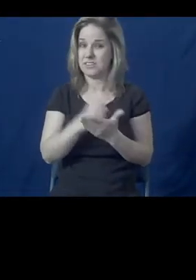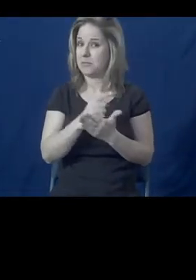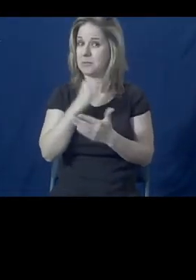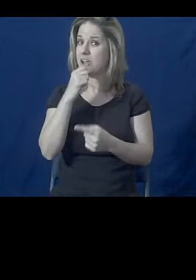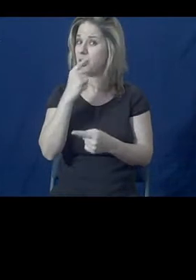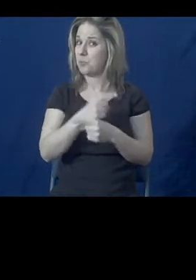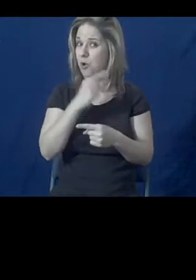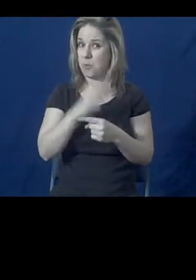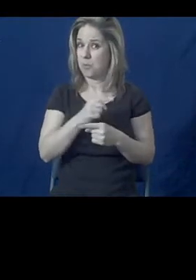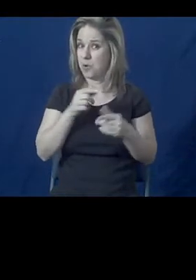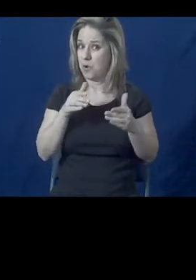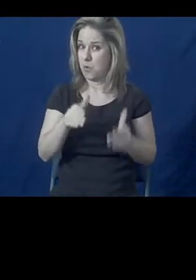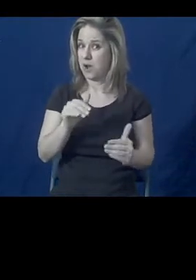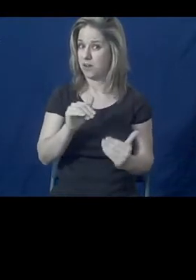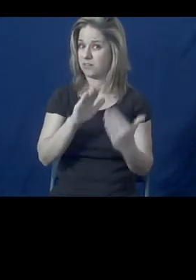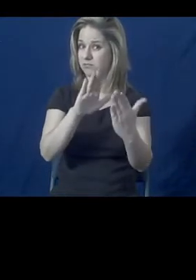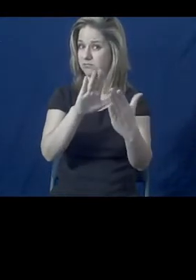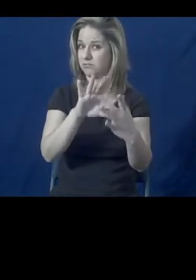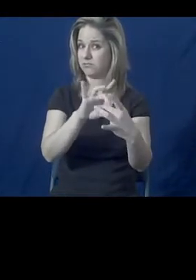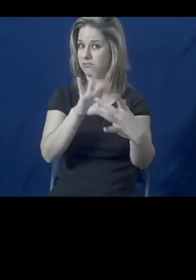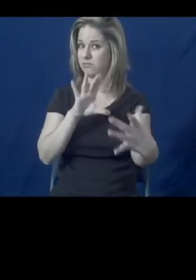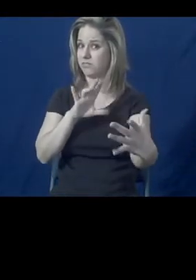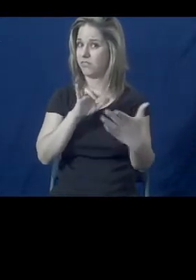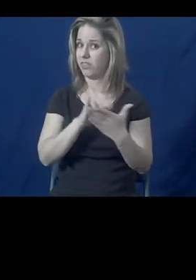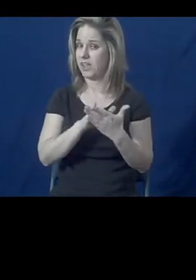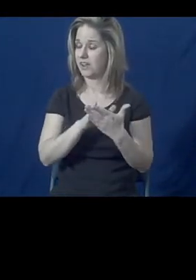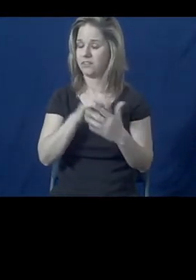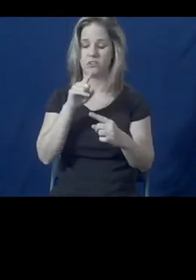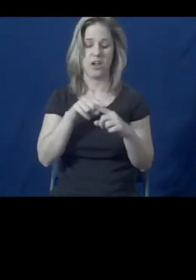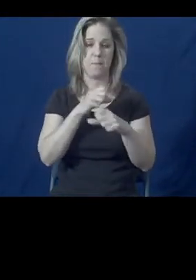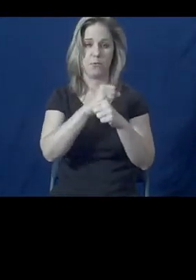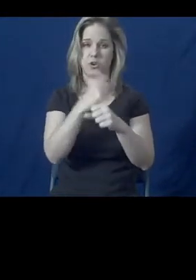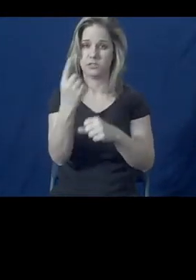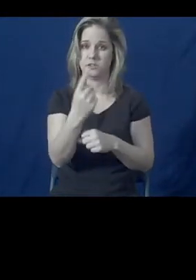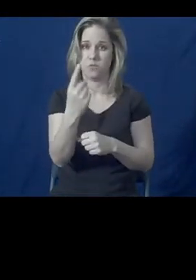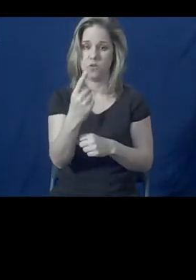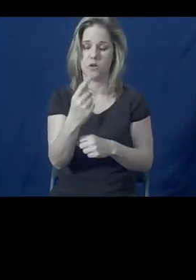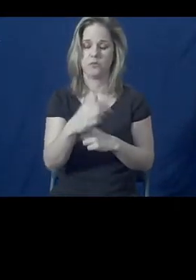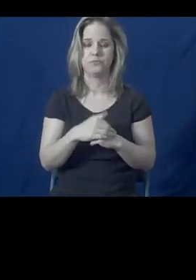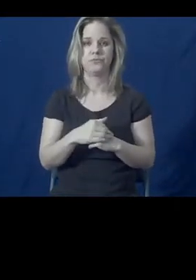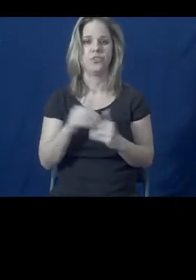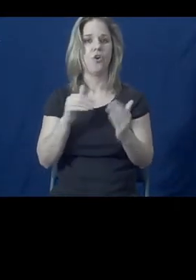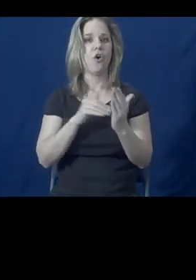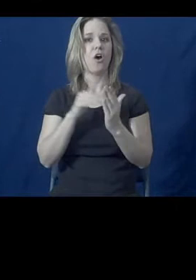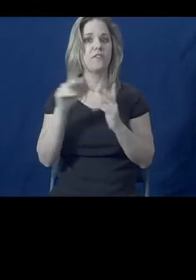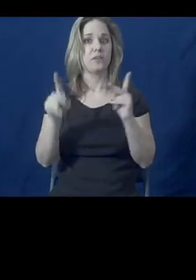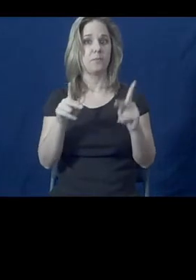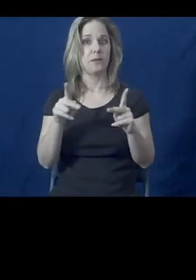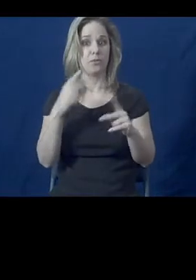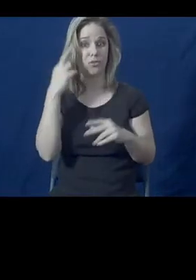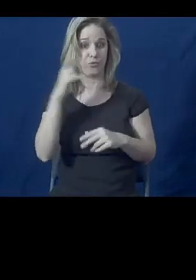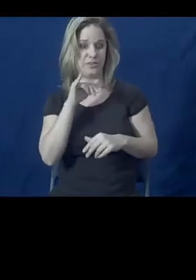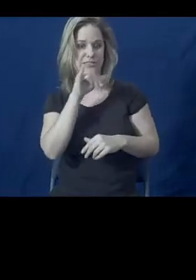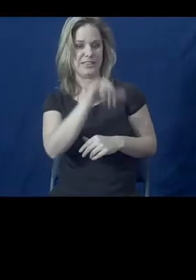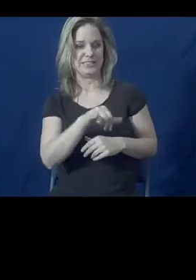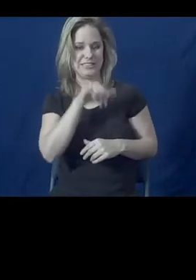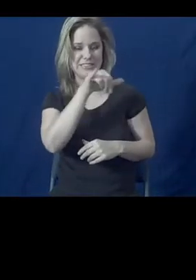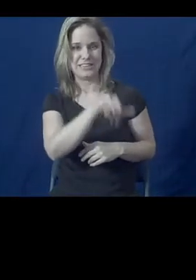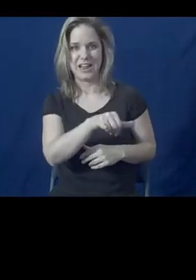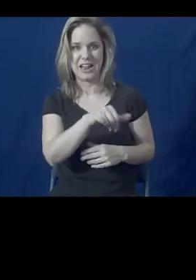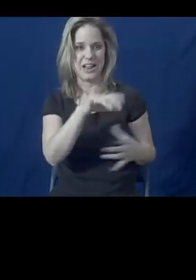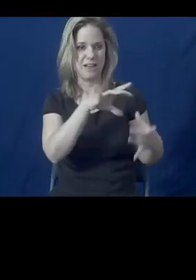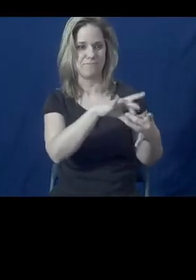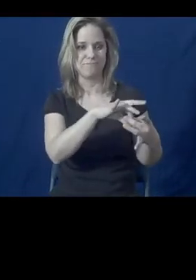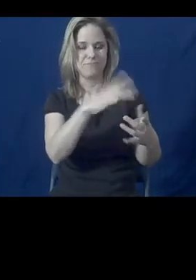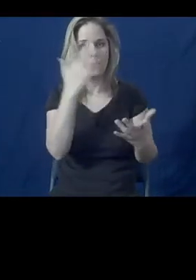appropriate avenue to try to protect someone. Oftentimes people are staying in abusive relationships due